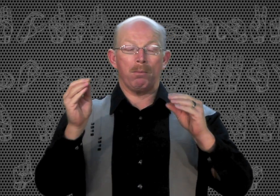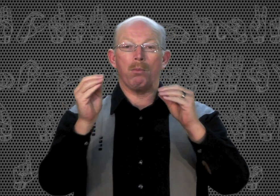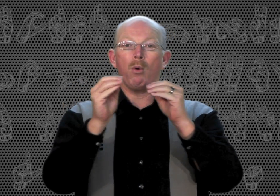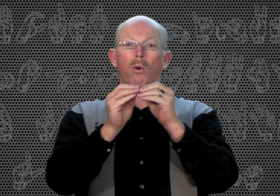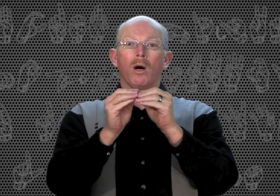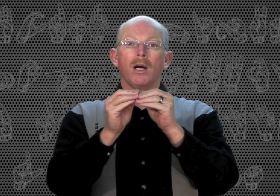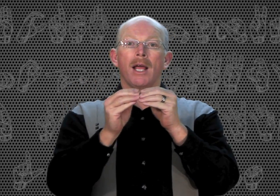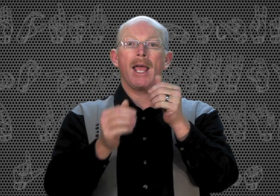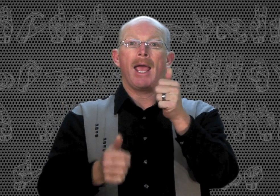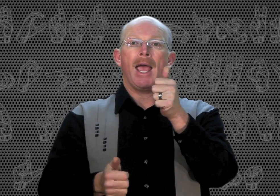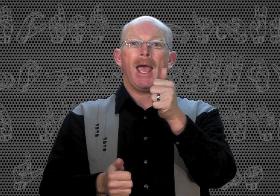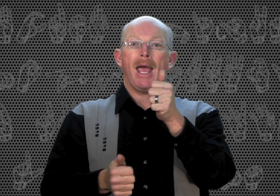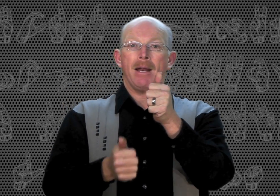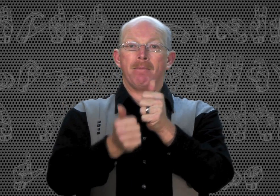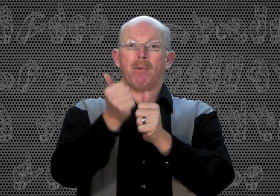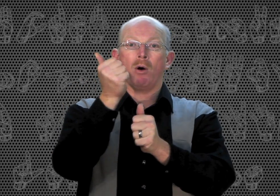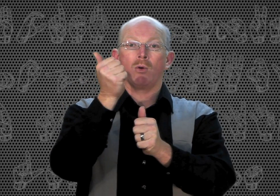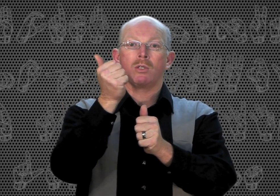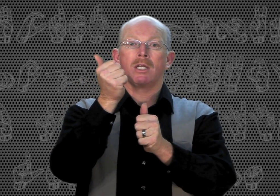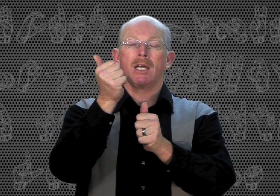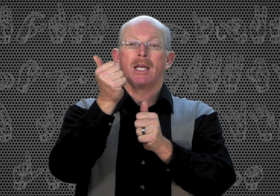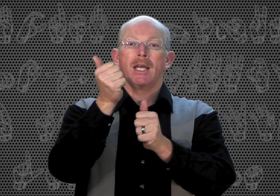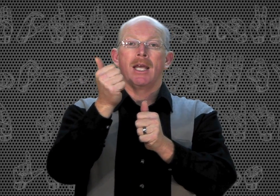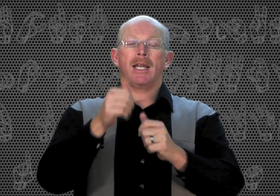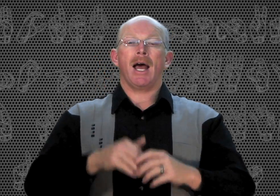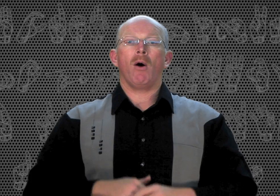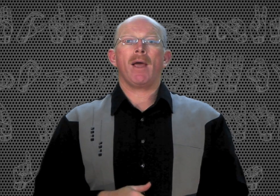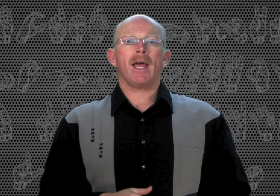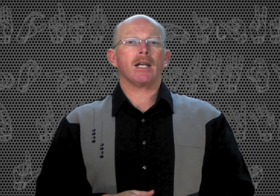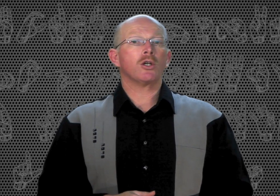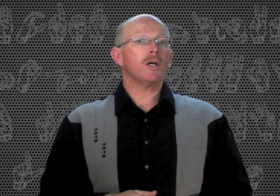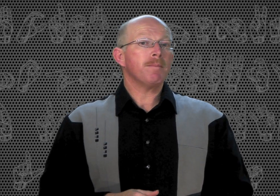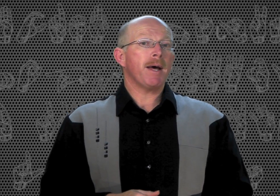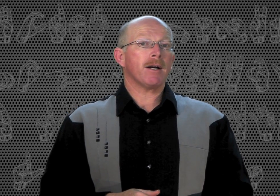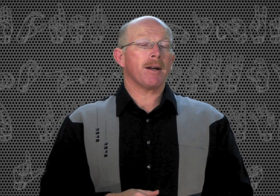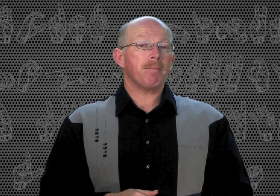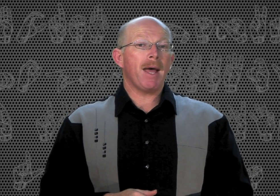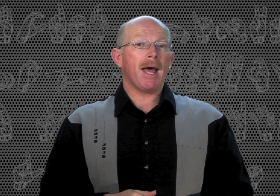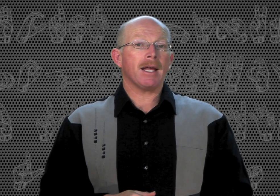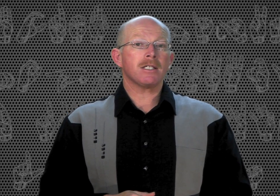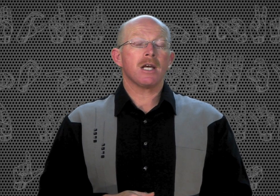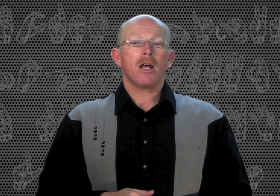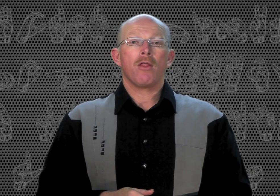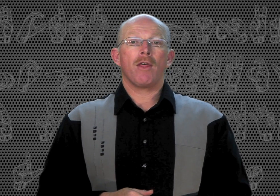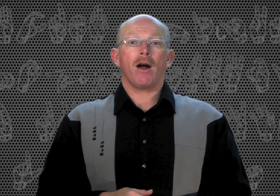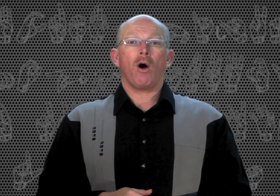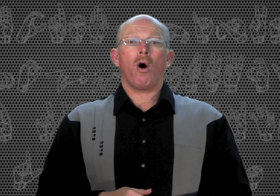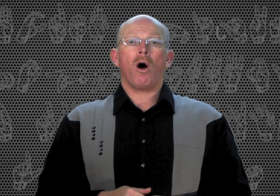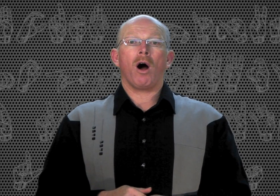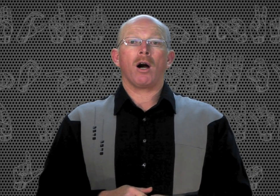more, and most. Now in good, better, and best, there are,